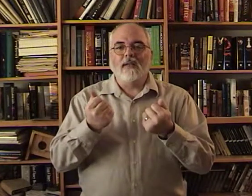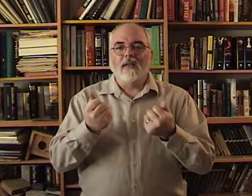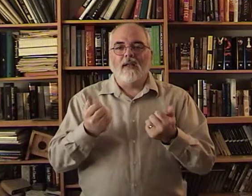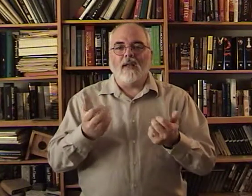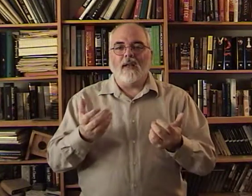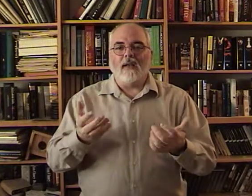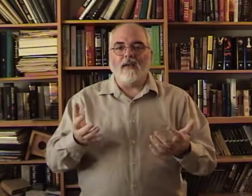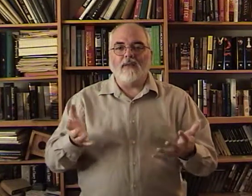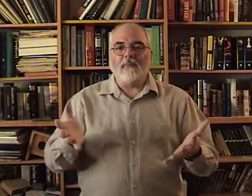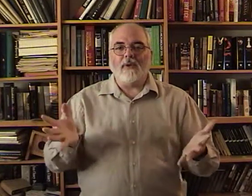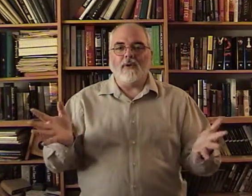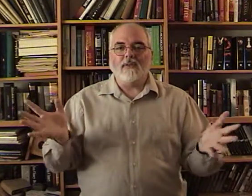And disappears.